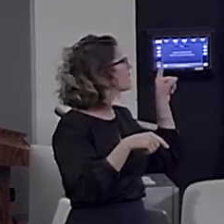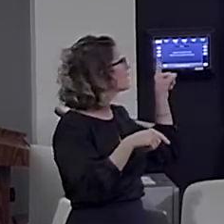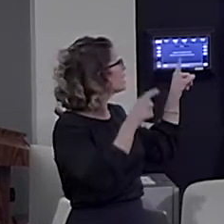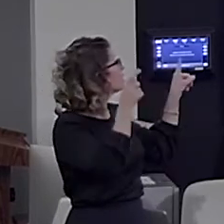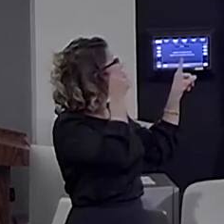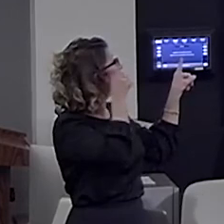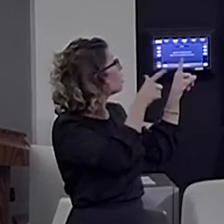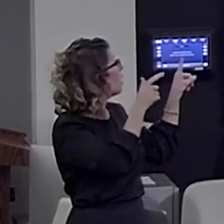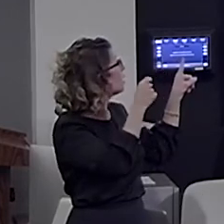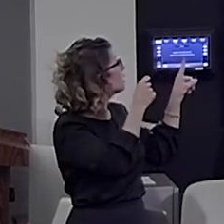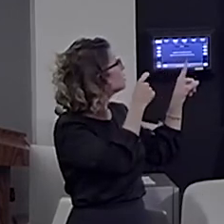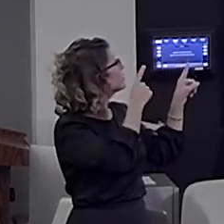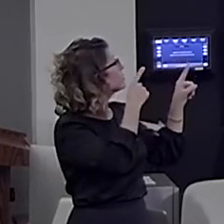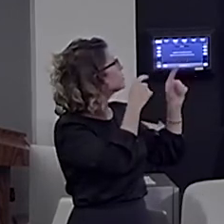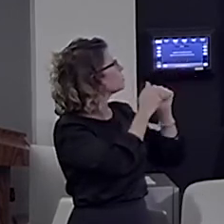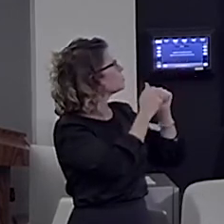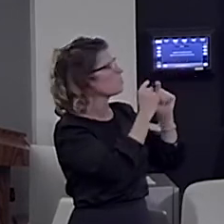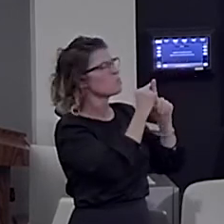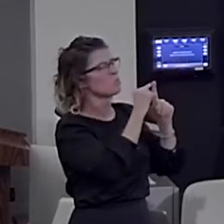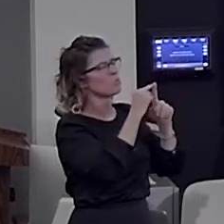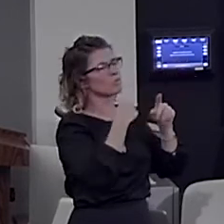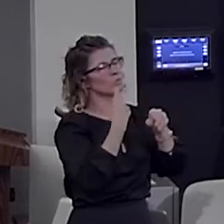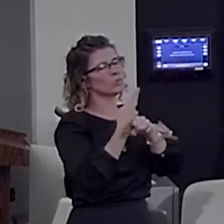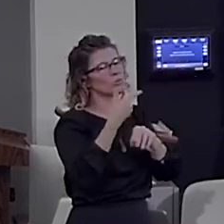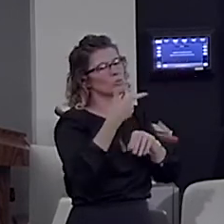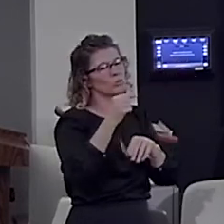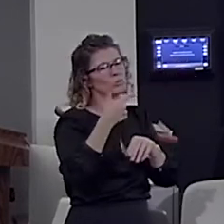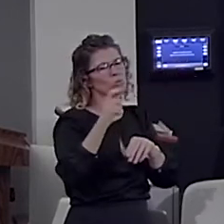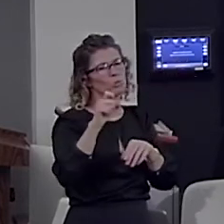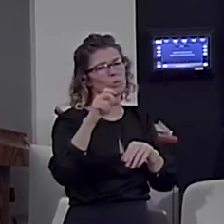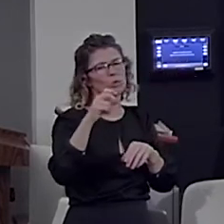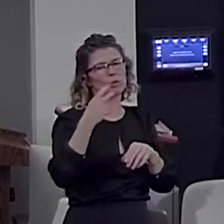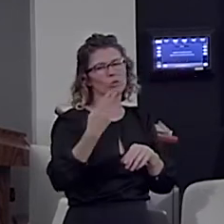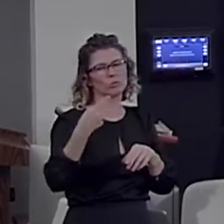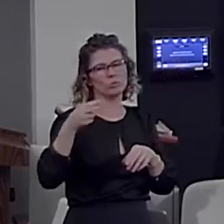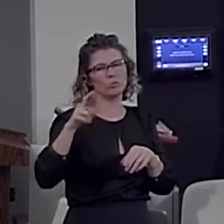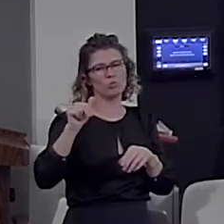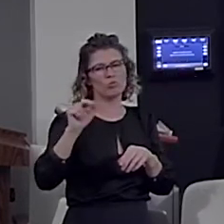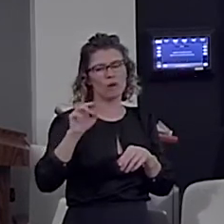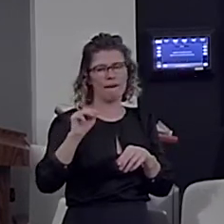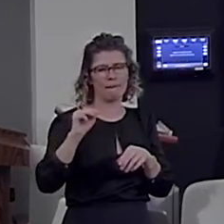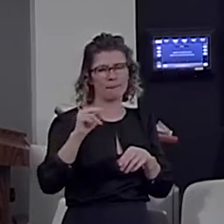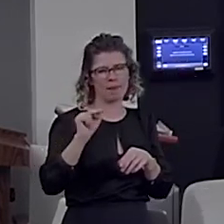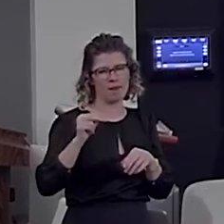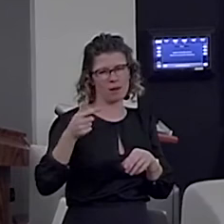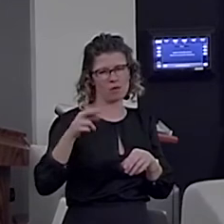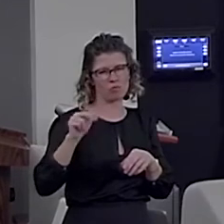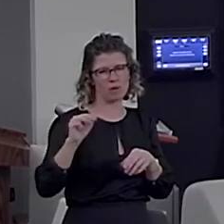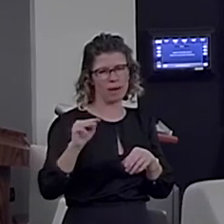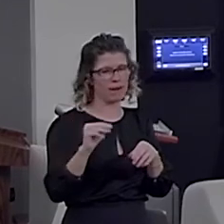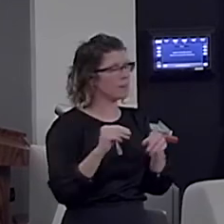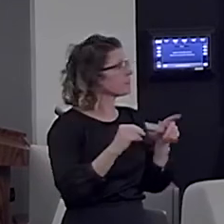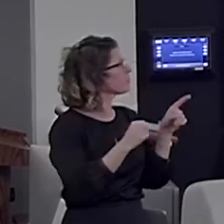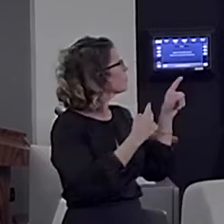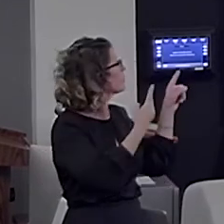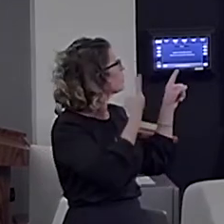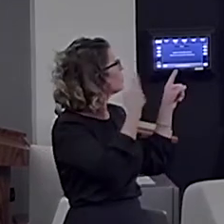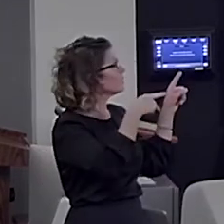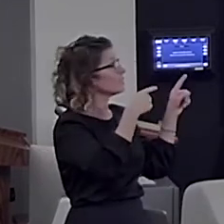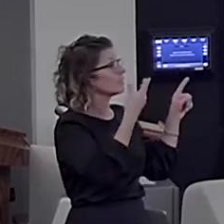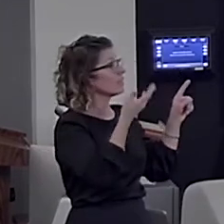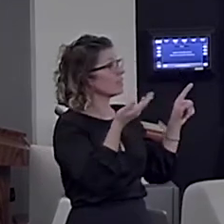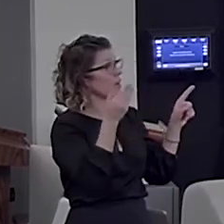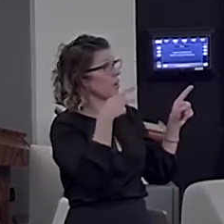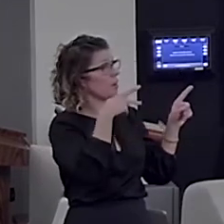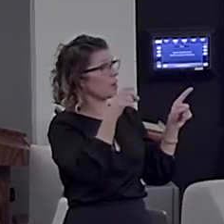word as computed with using Google two grams here, Google n-grams. And you can see that this posterior middle temporal gyrus